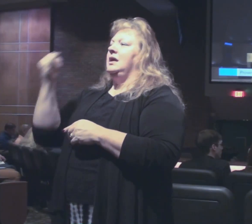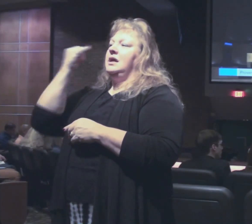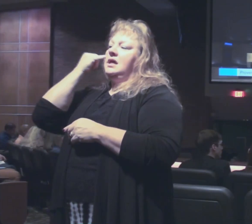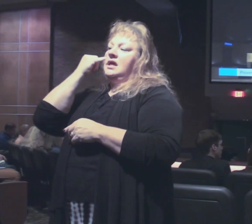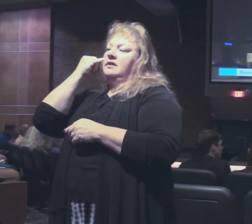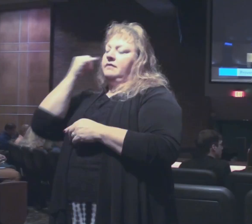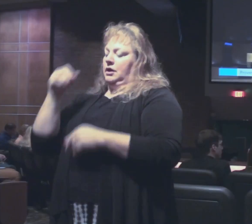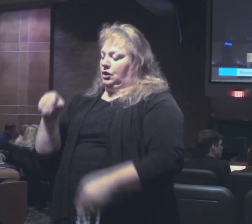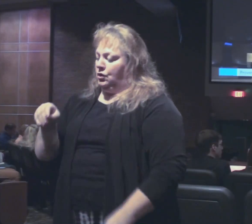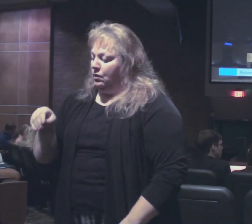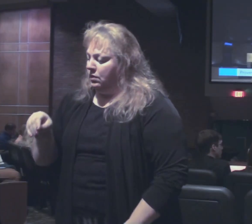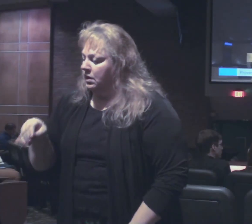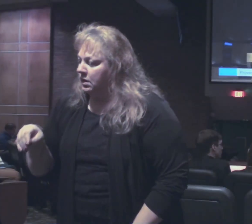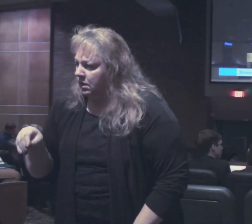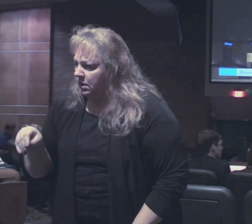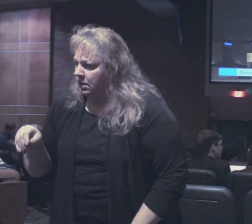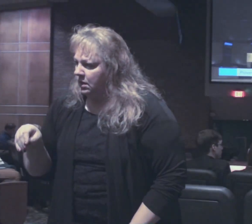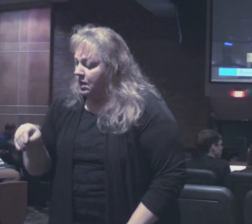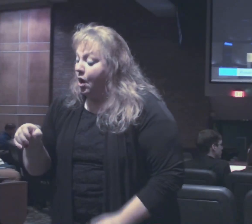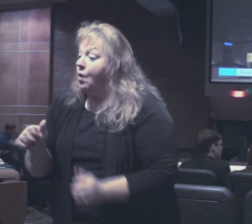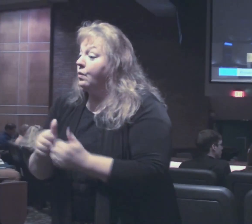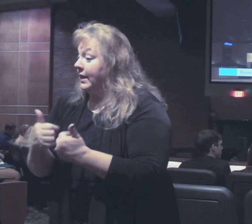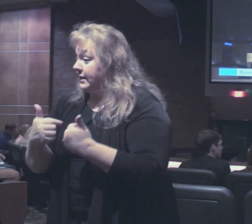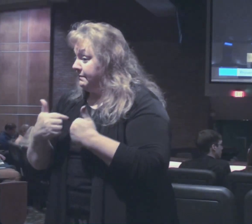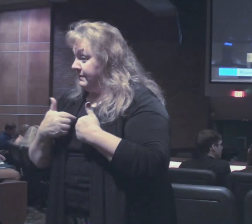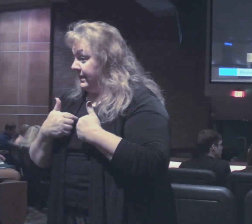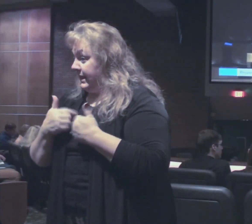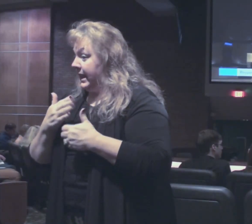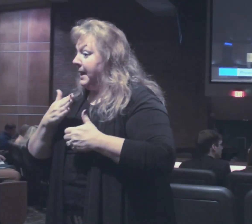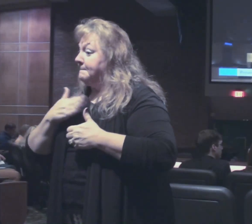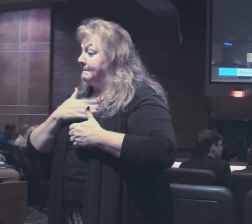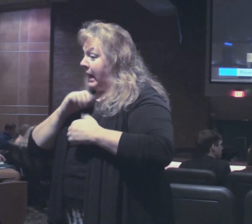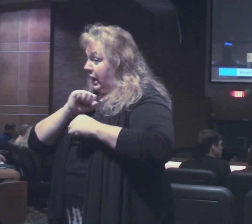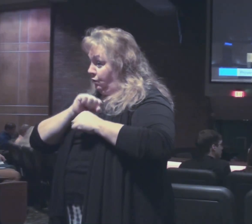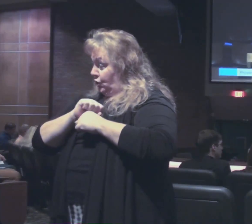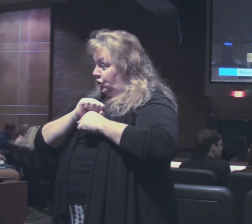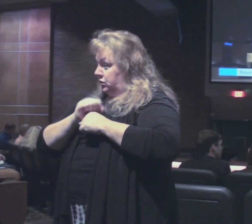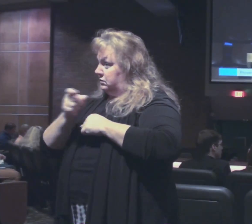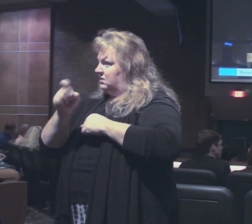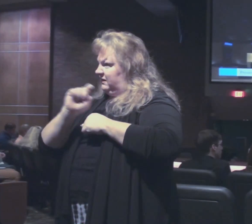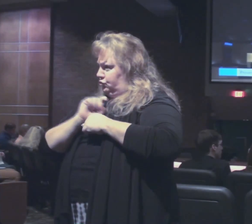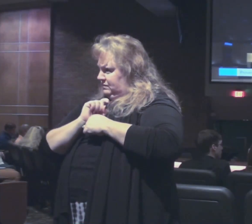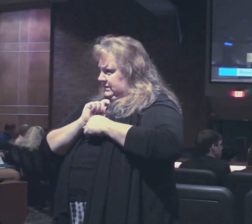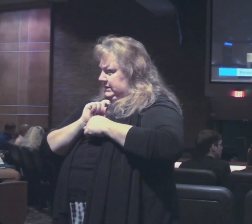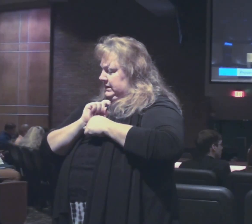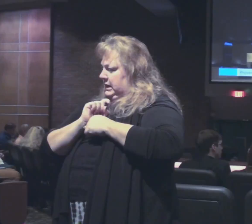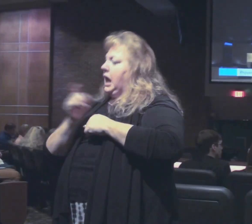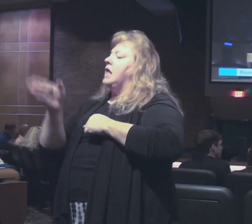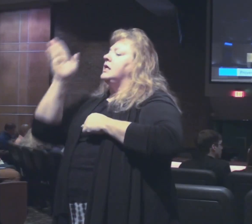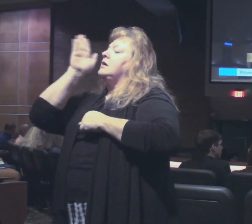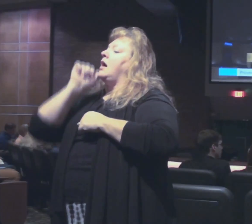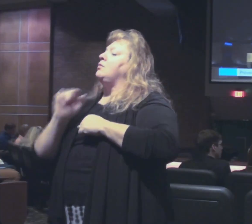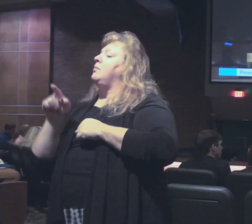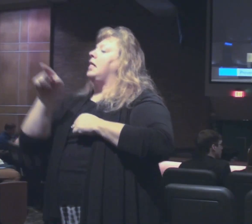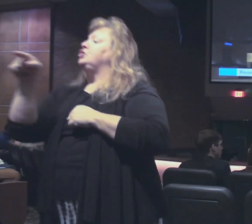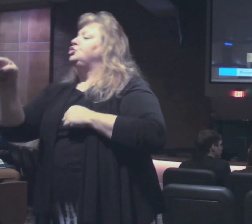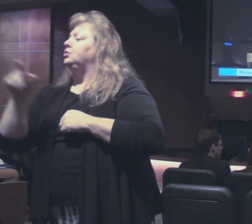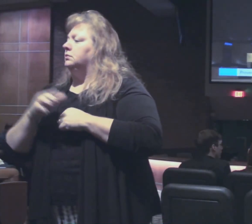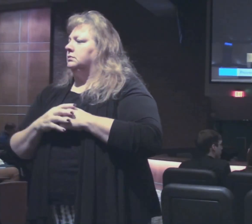if you plant a seed with me in my ministry, then God will bless you.